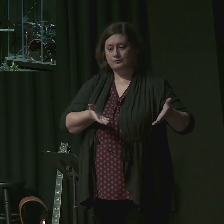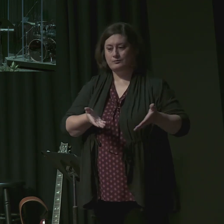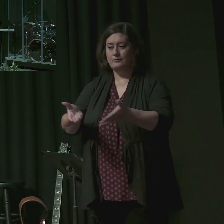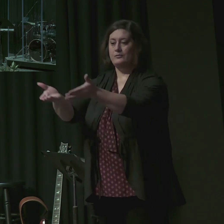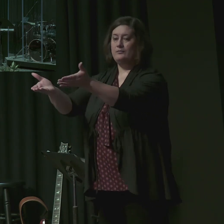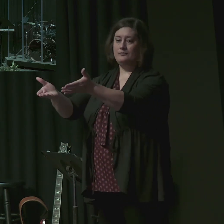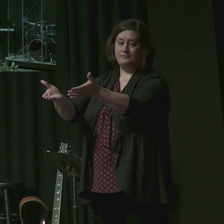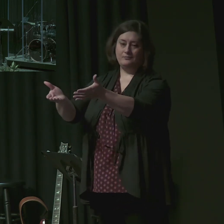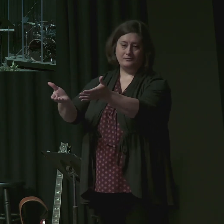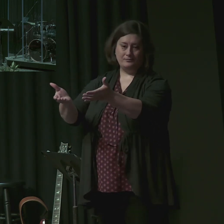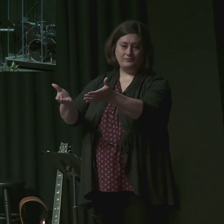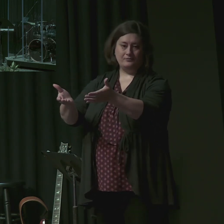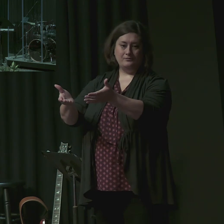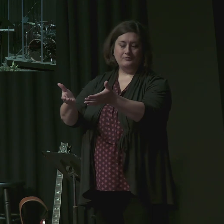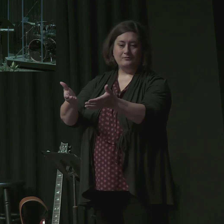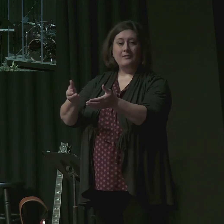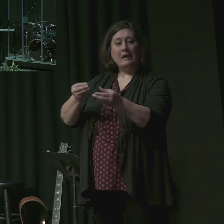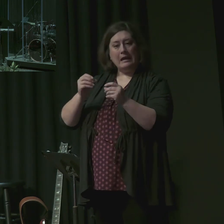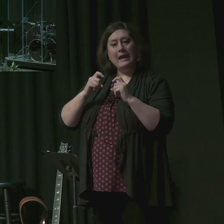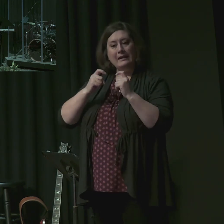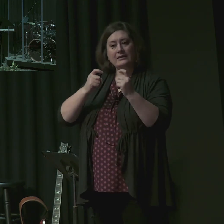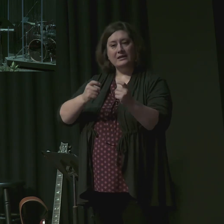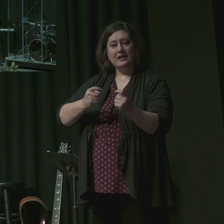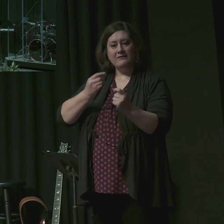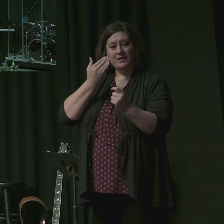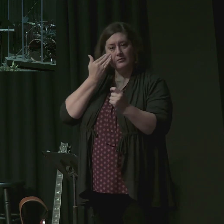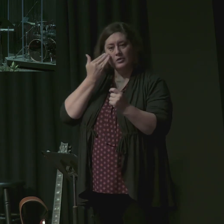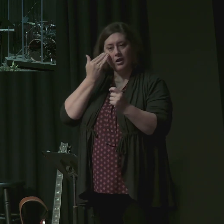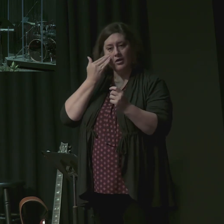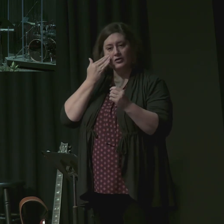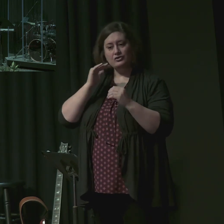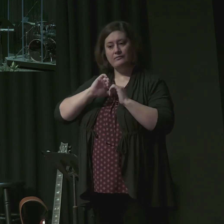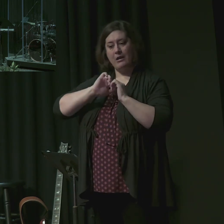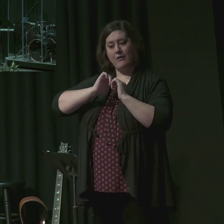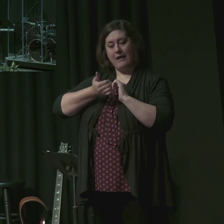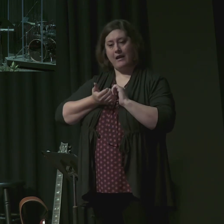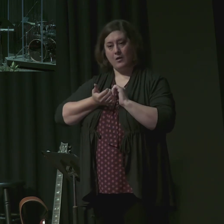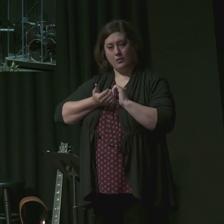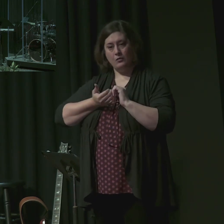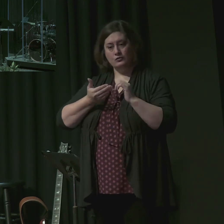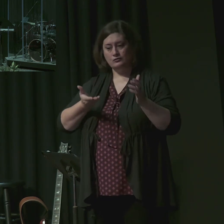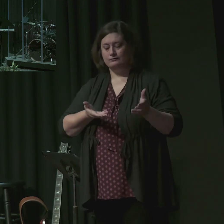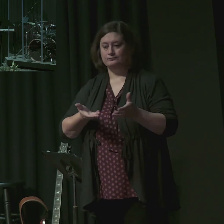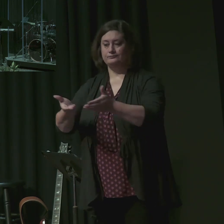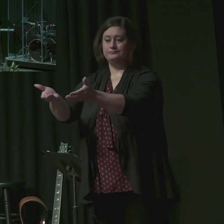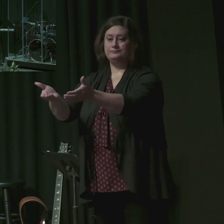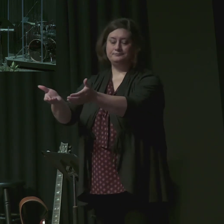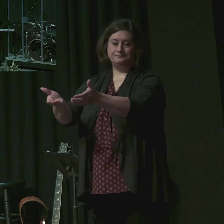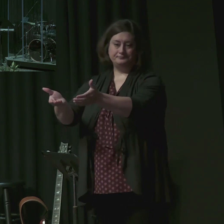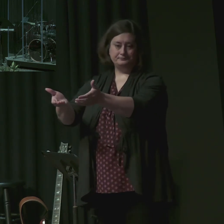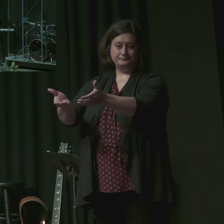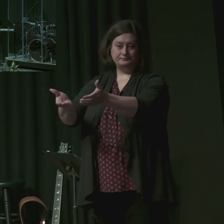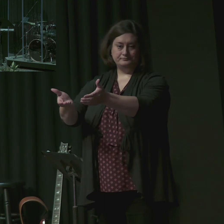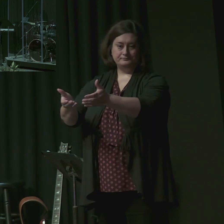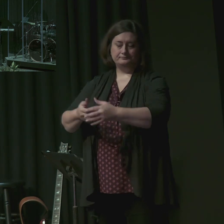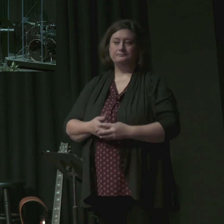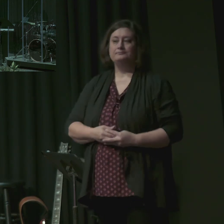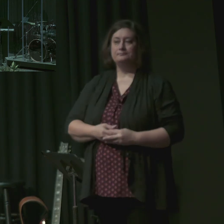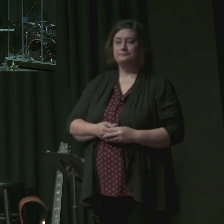and will to some degree know how. From these words, we can see that our preaching is to penetrate the heart. We must do